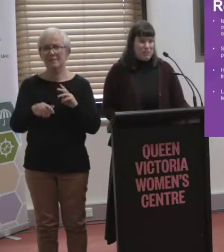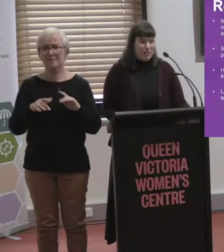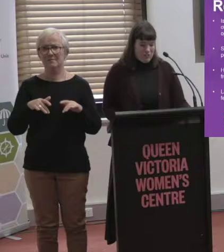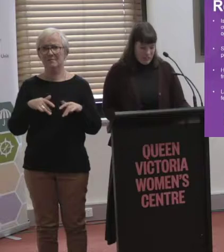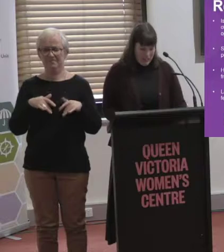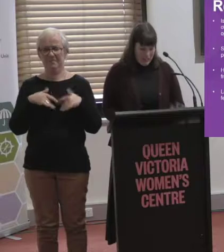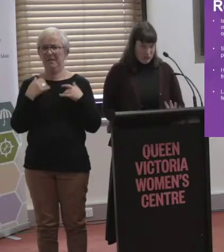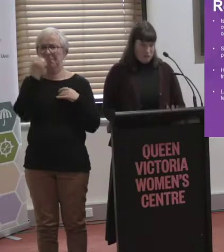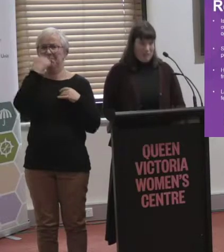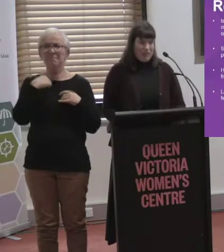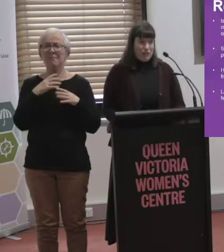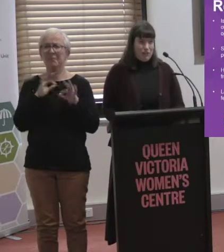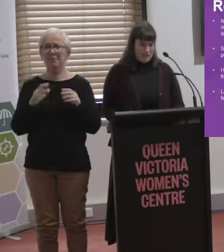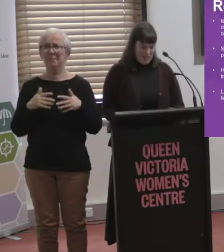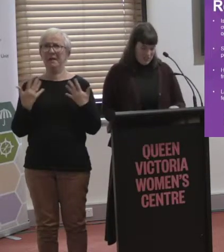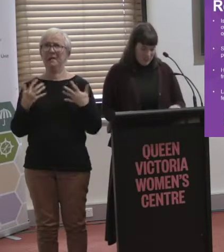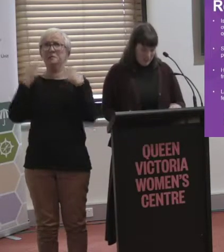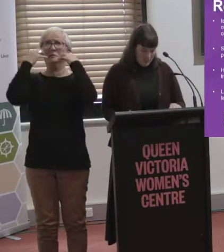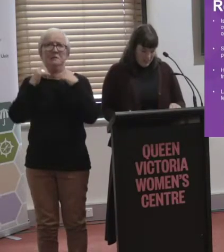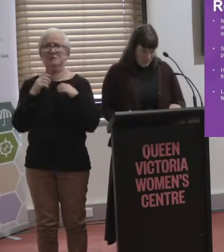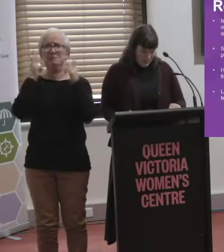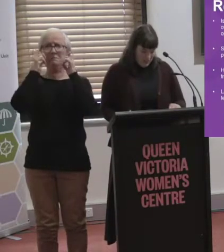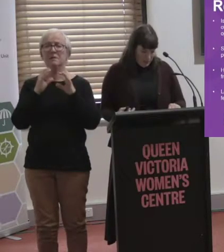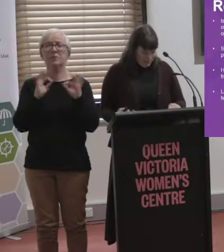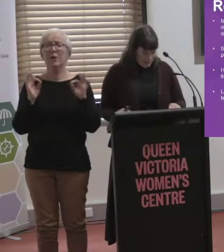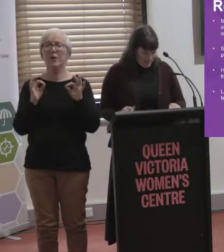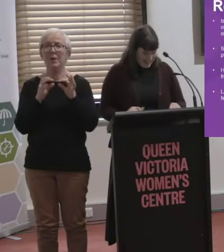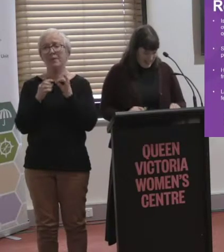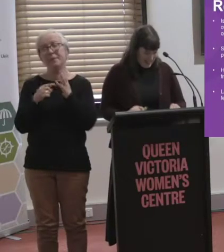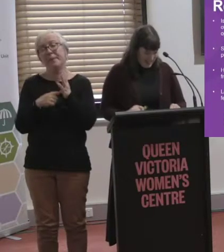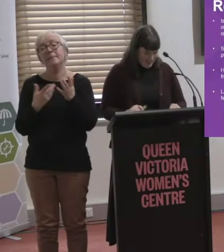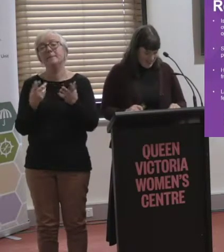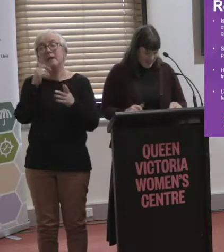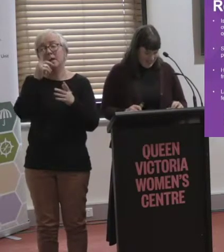You know, it shouldn't be an issue. It shouldn't be making you stressed and anxious, in my opinion.